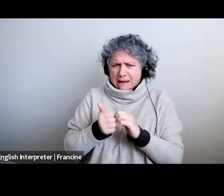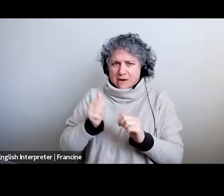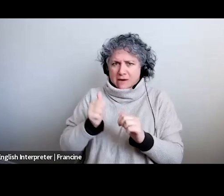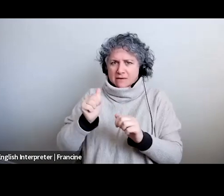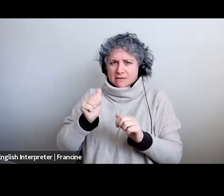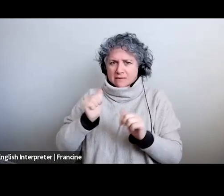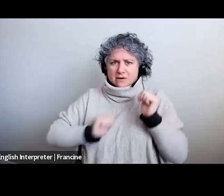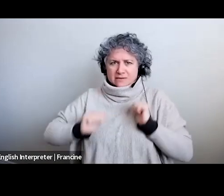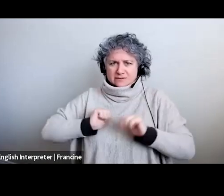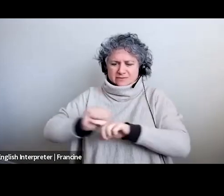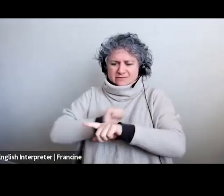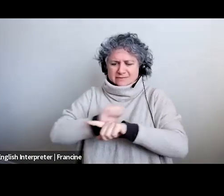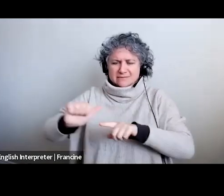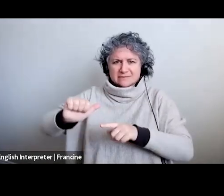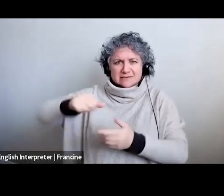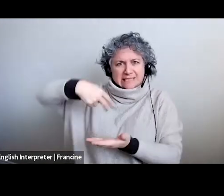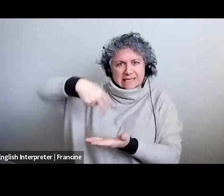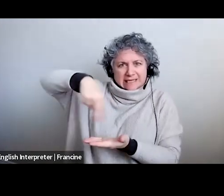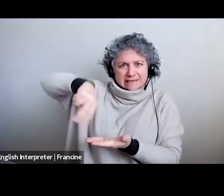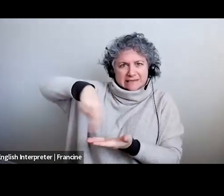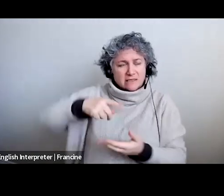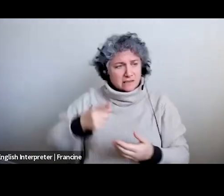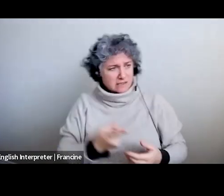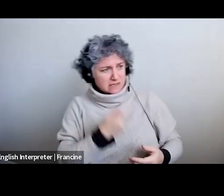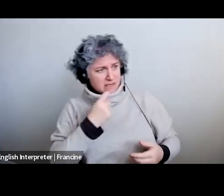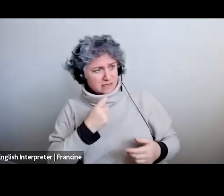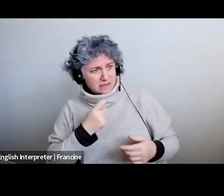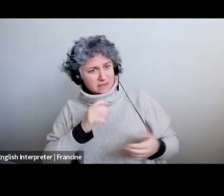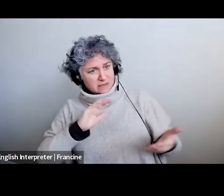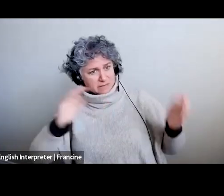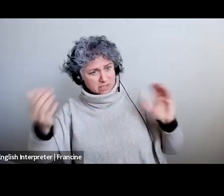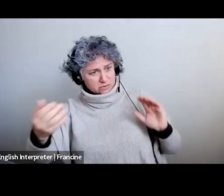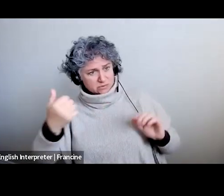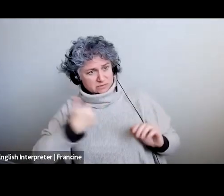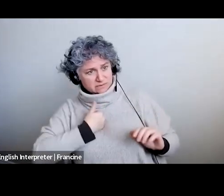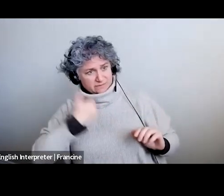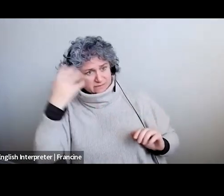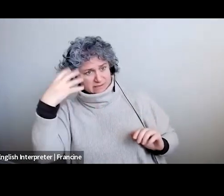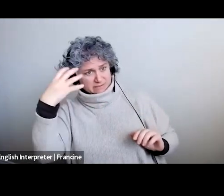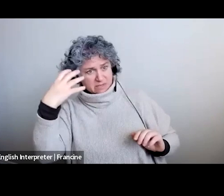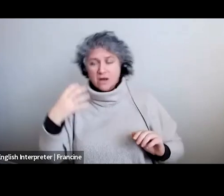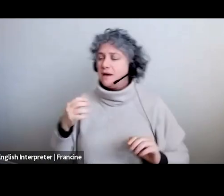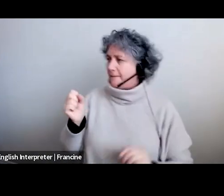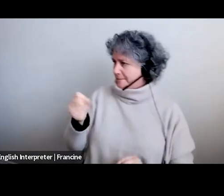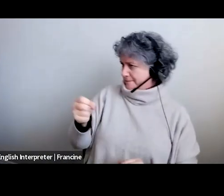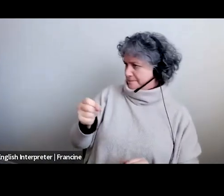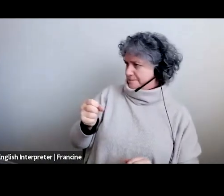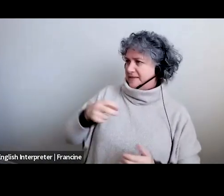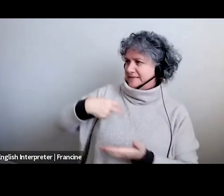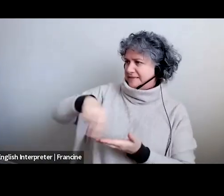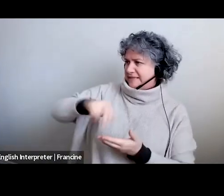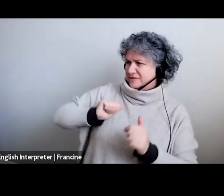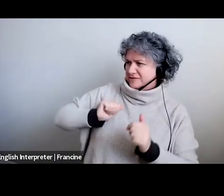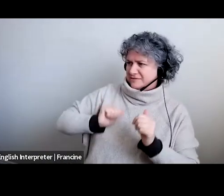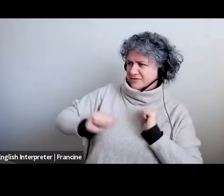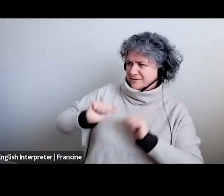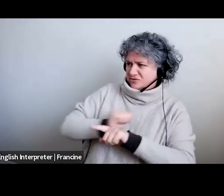um are they asking um over self-taping a dance audition yeah okay well